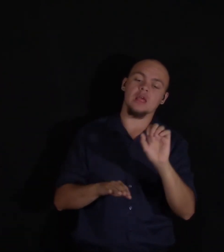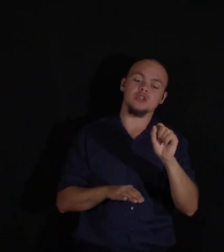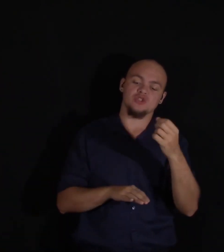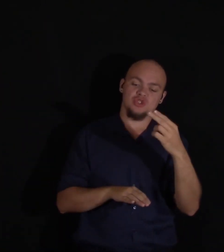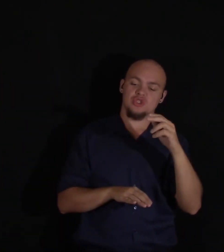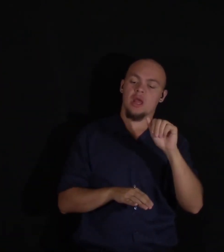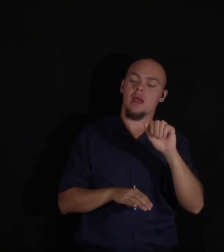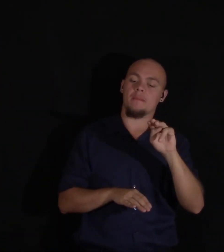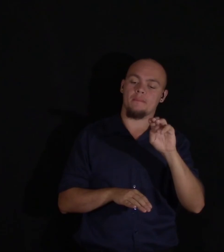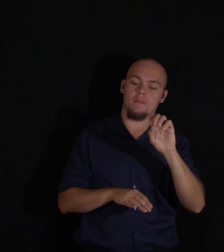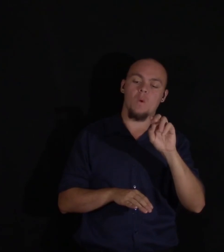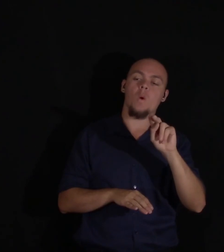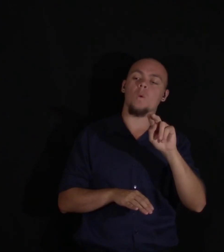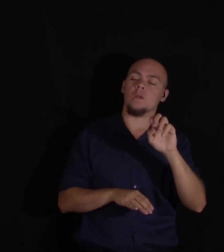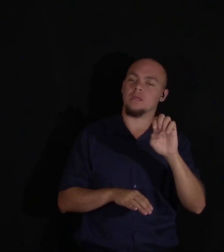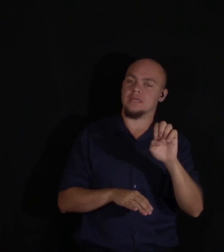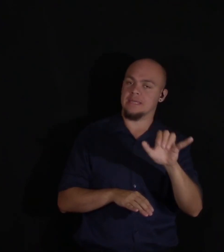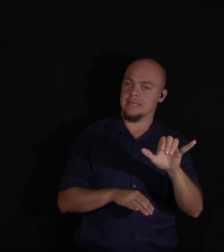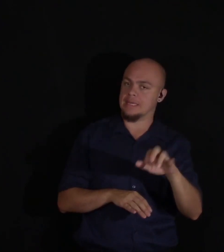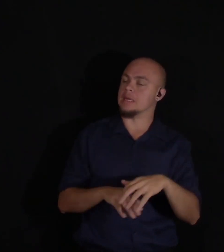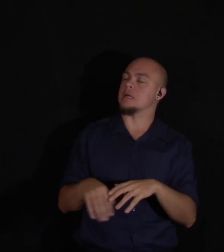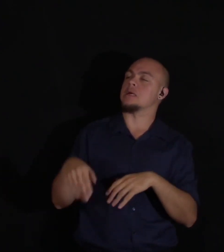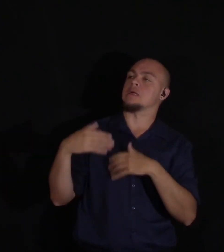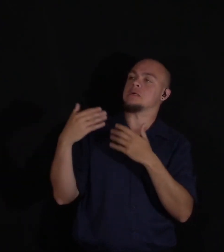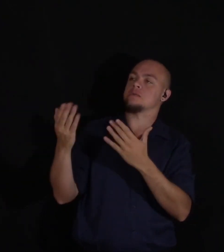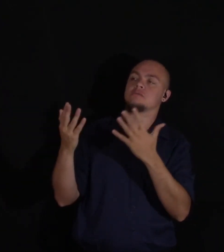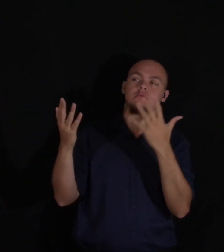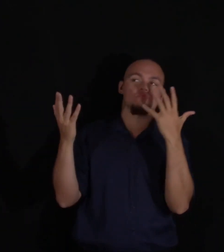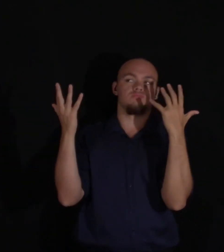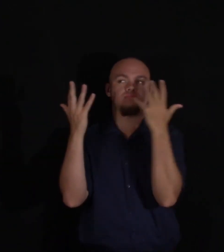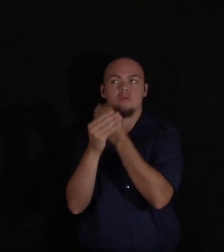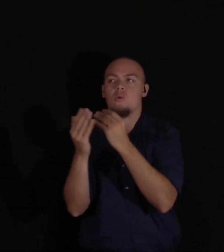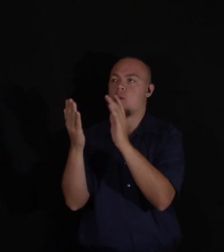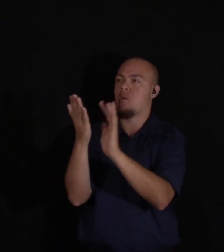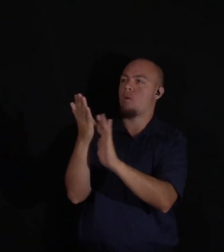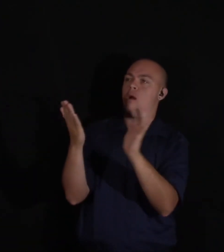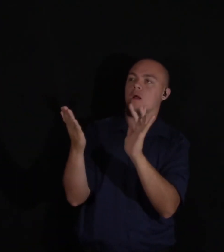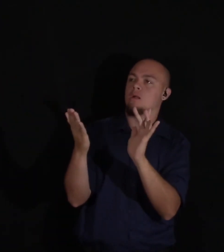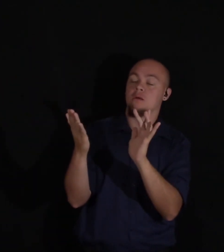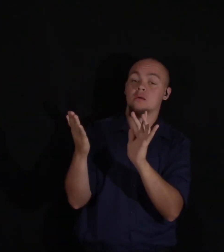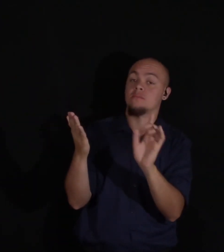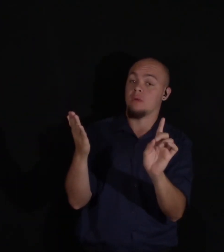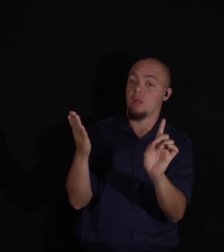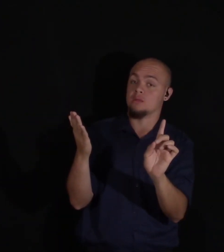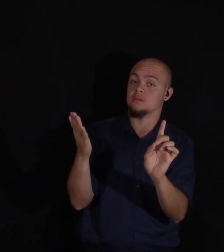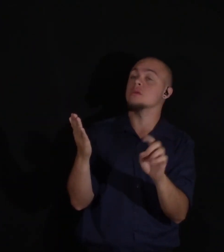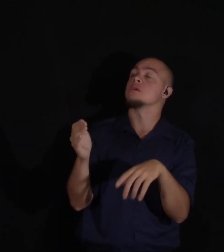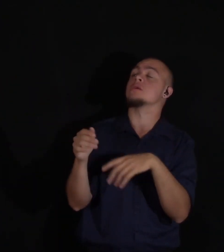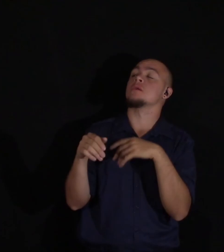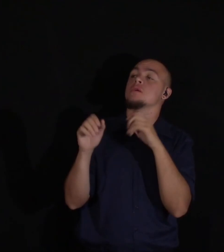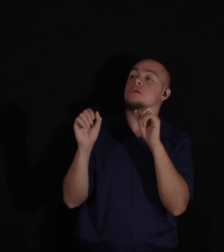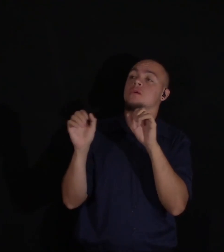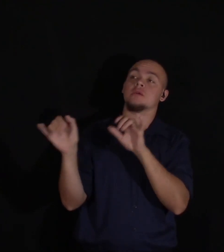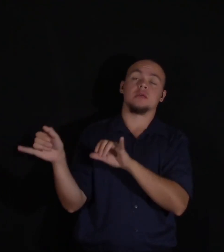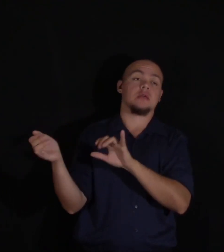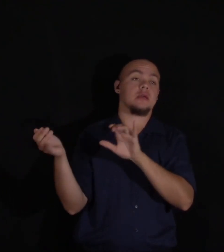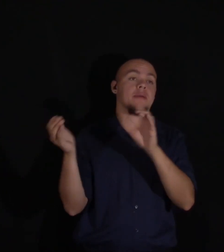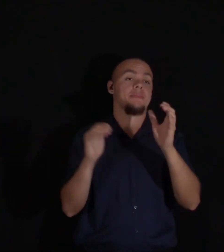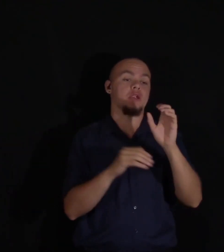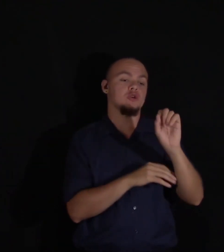This valley is more wonderful and sublime, but not so beautiful and picturesque as that of Cervaux, through which I had